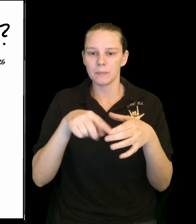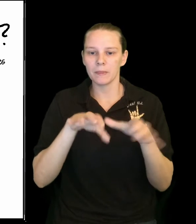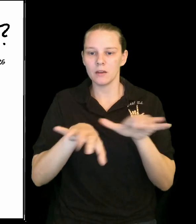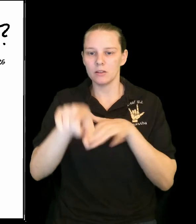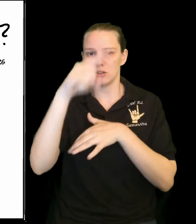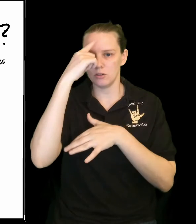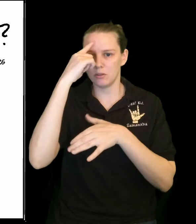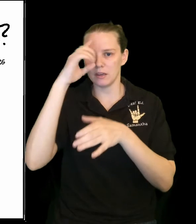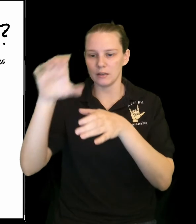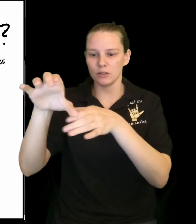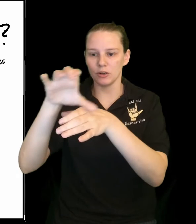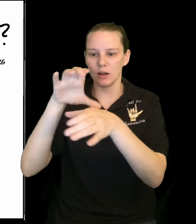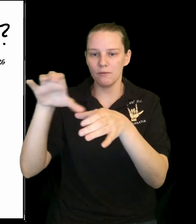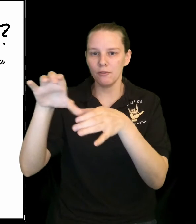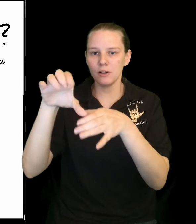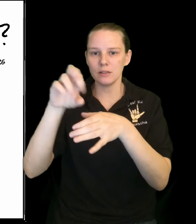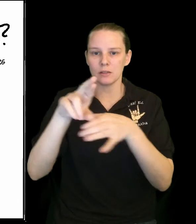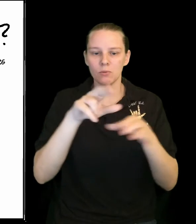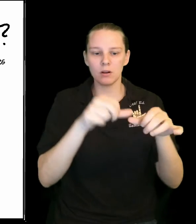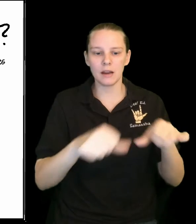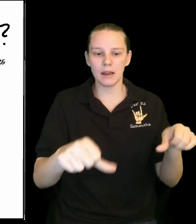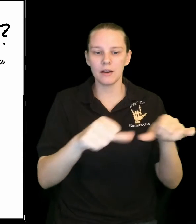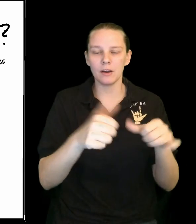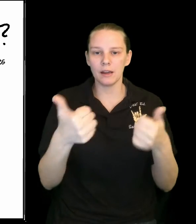Do you think circumference or area?